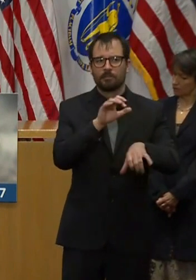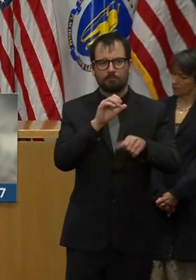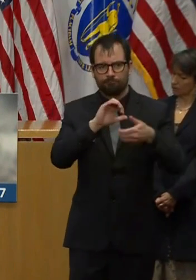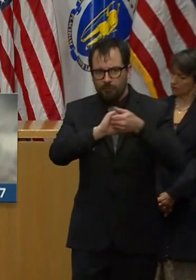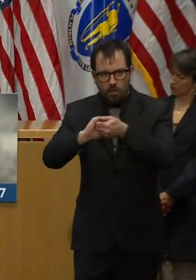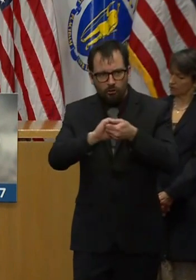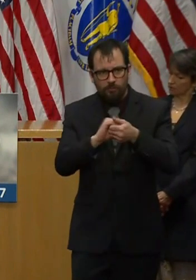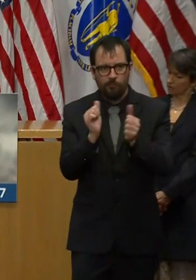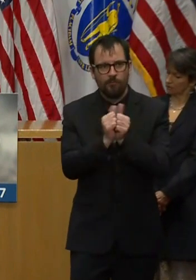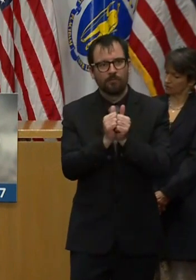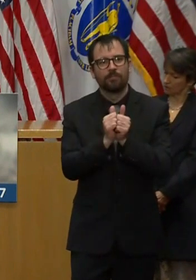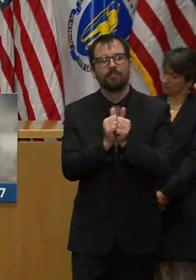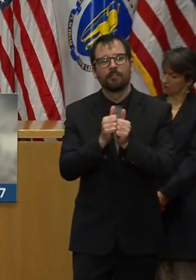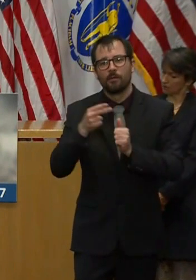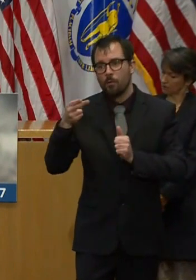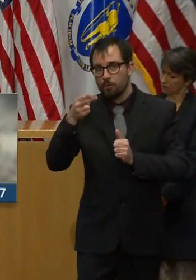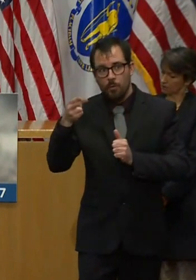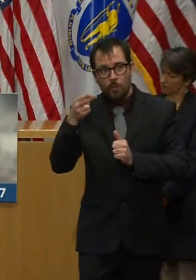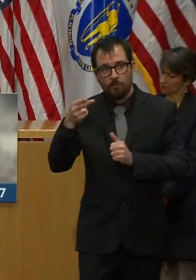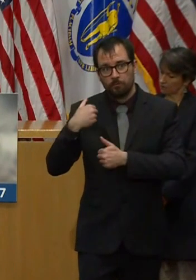individuals who are acutely ill.